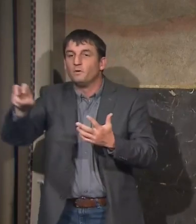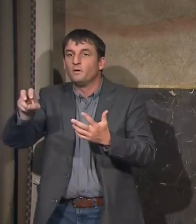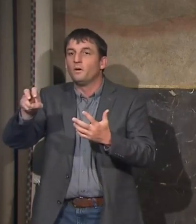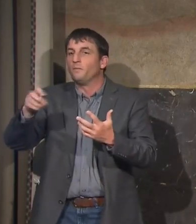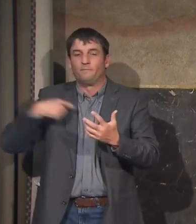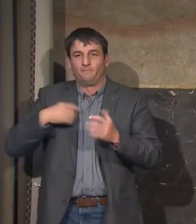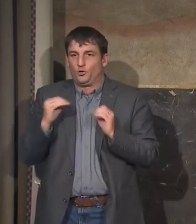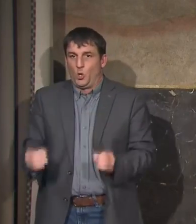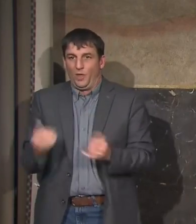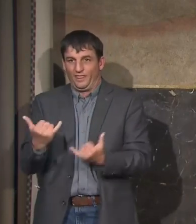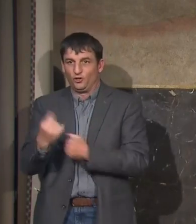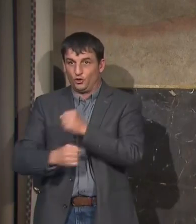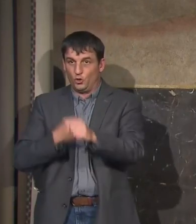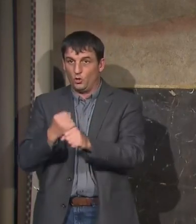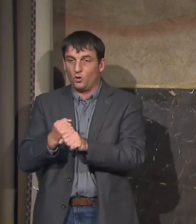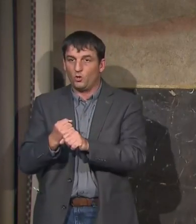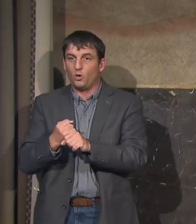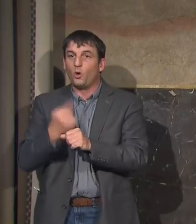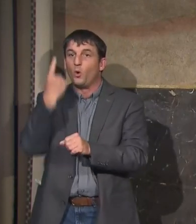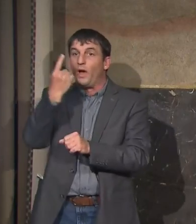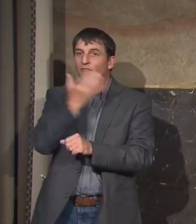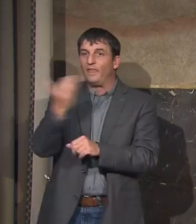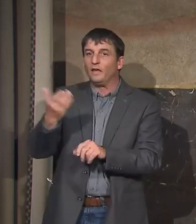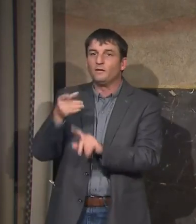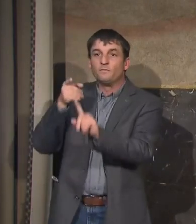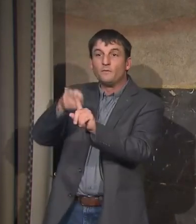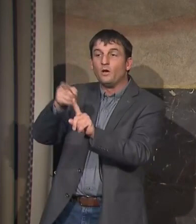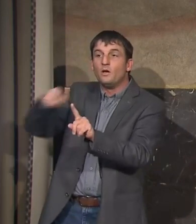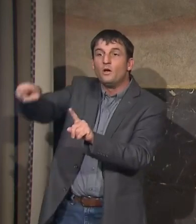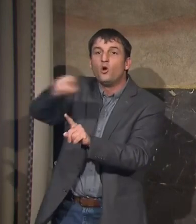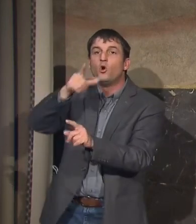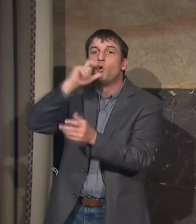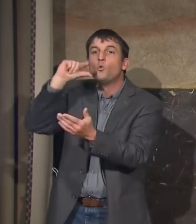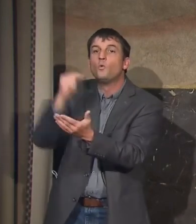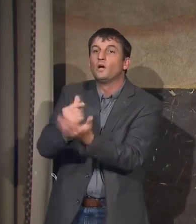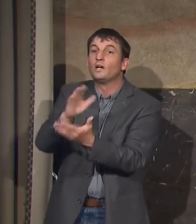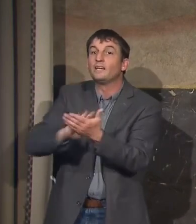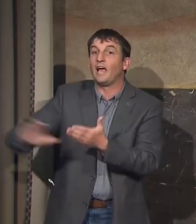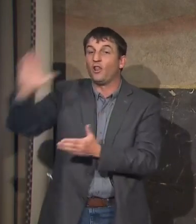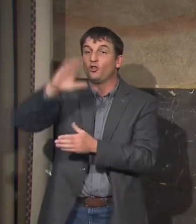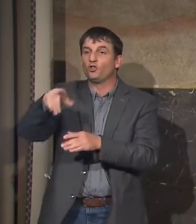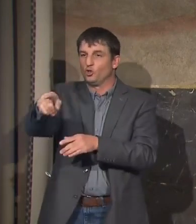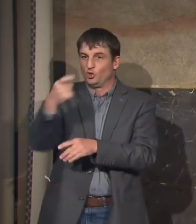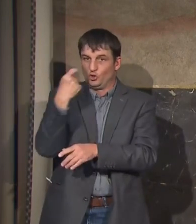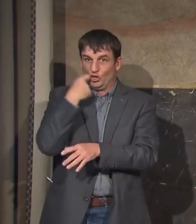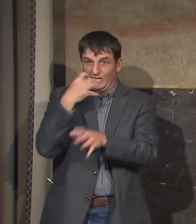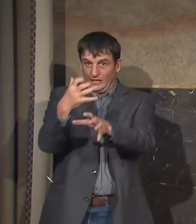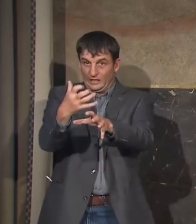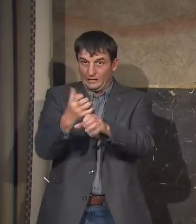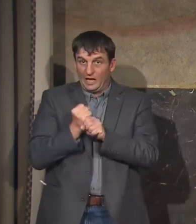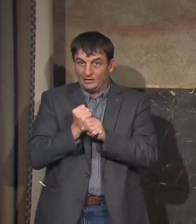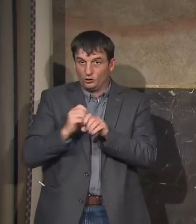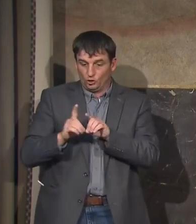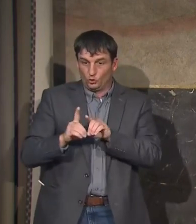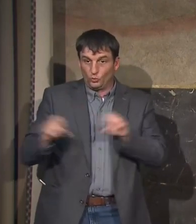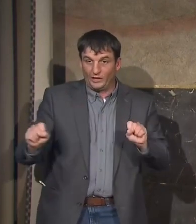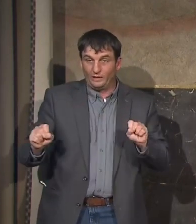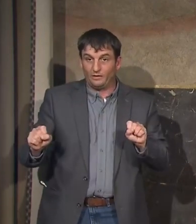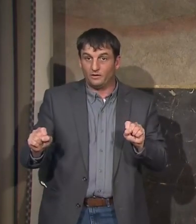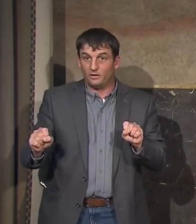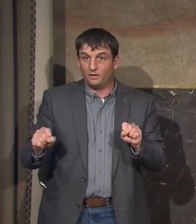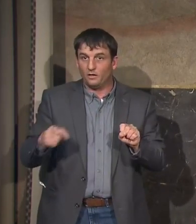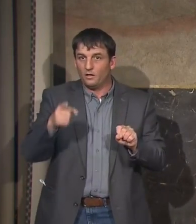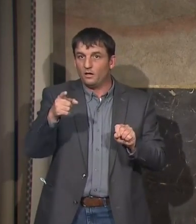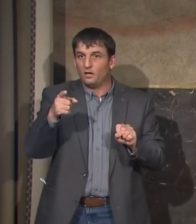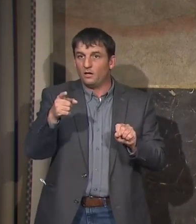especially all the college graduates is that the degree that you have just achieved empowers you to